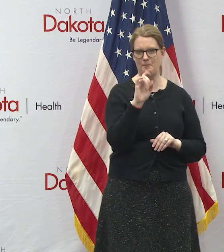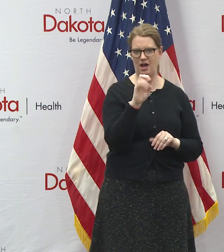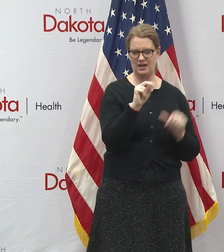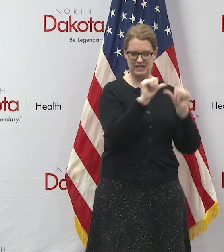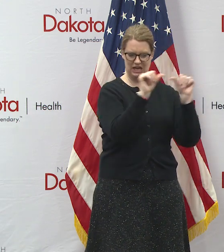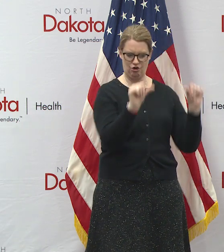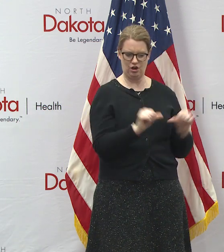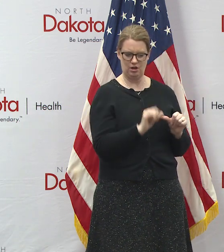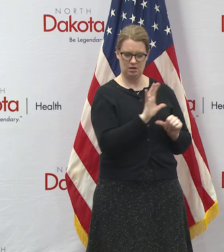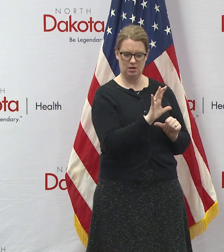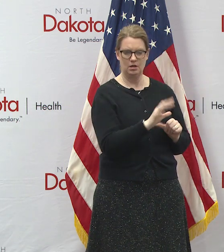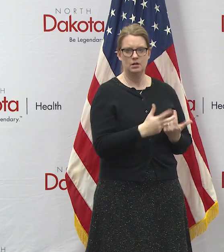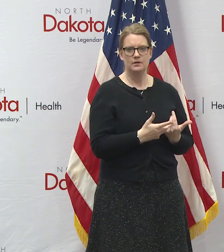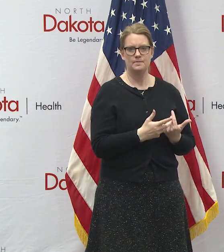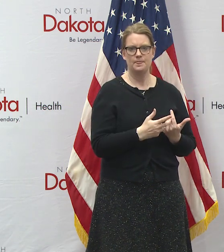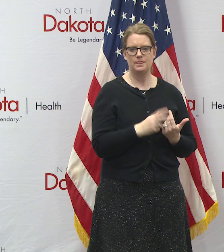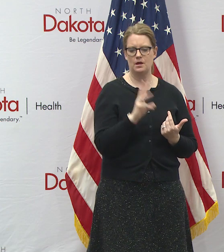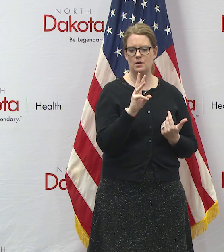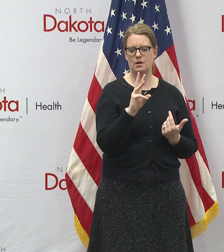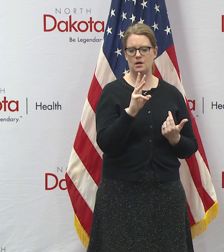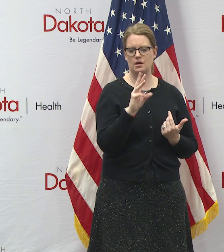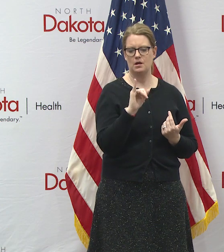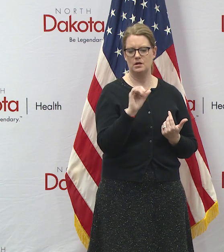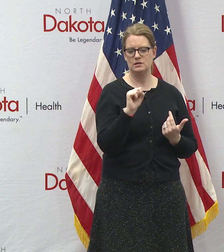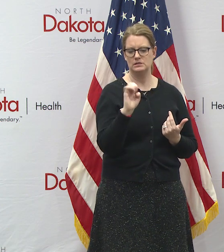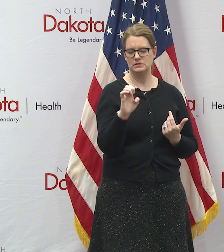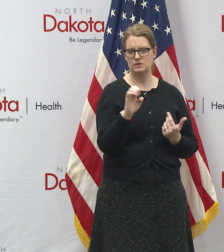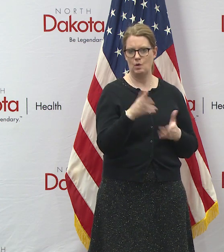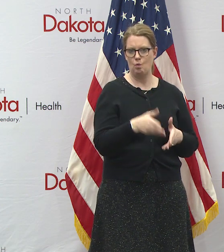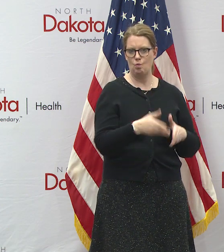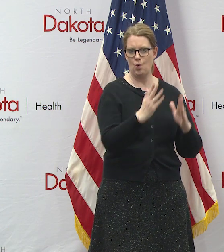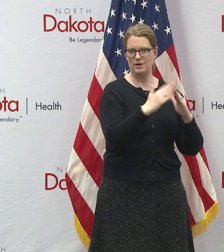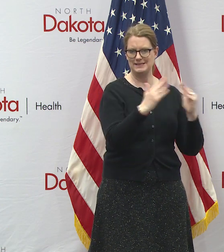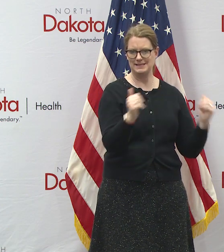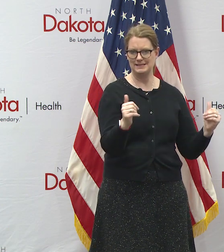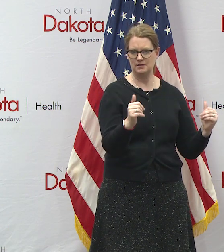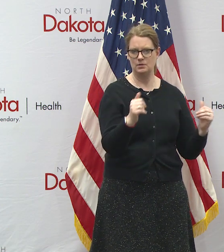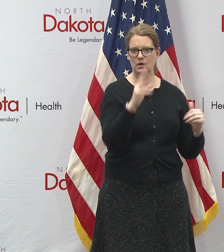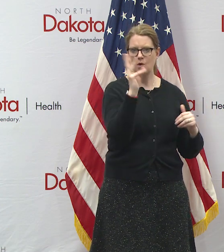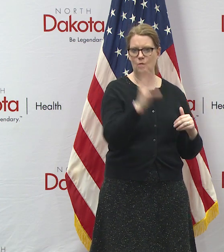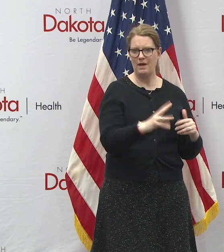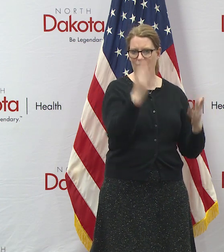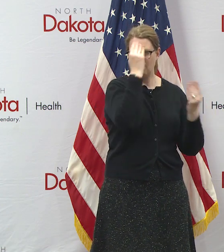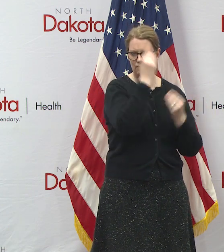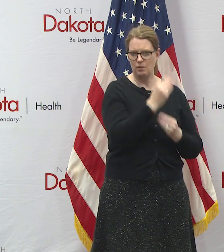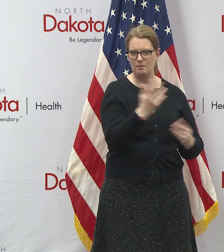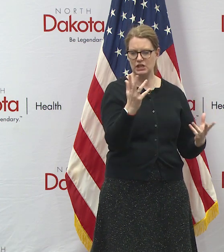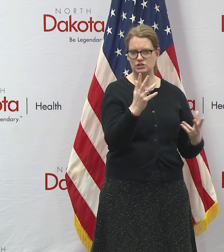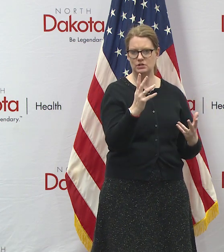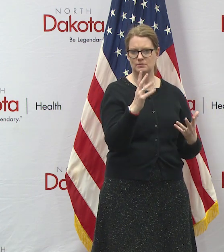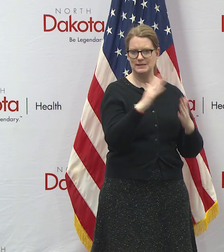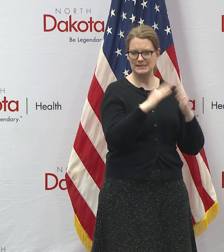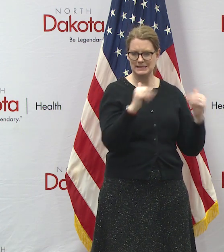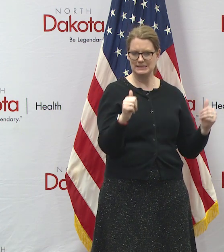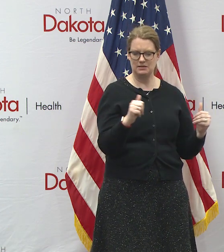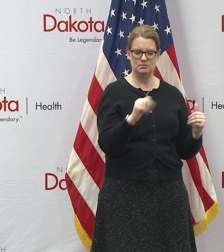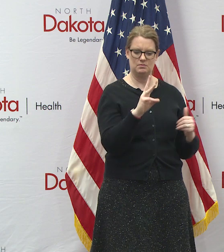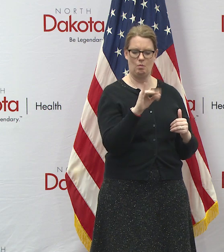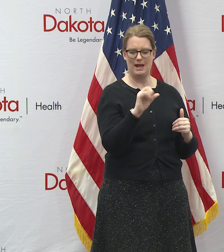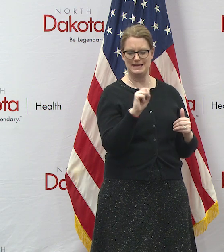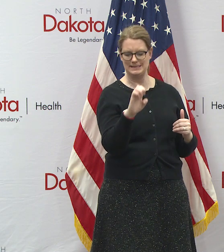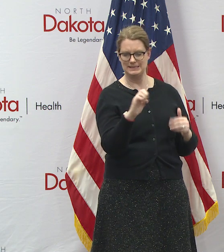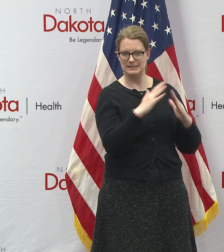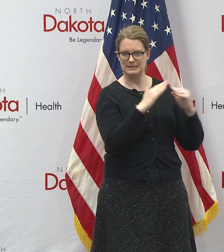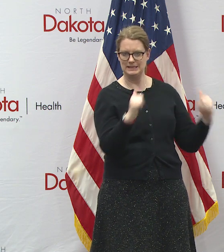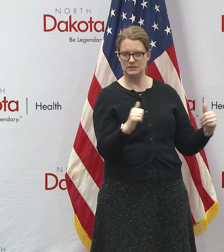got the wise road system w-i-s-e which is the weather information system we're talking about